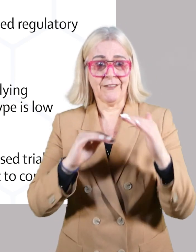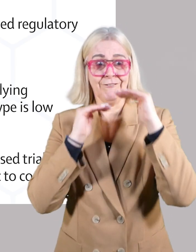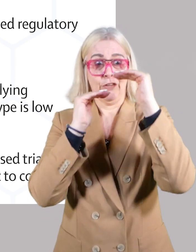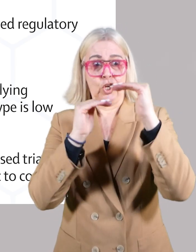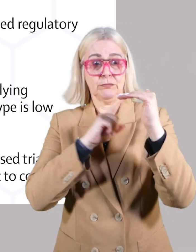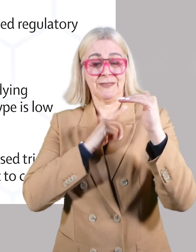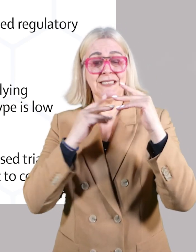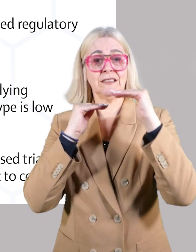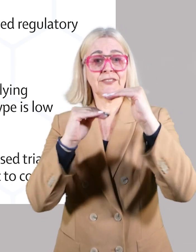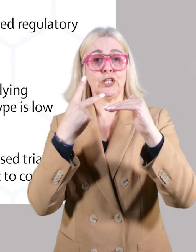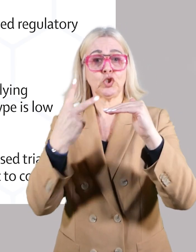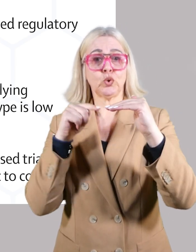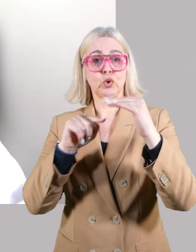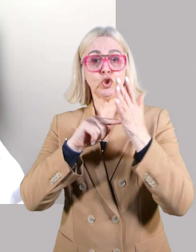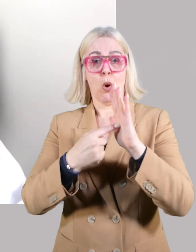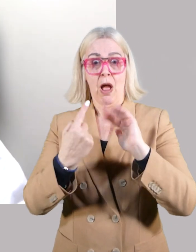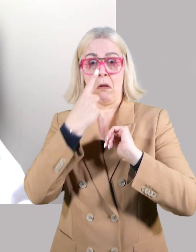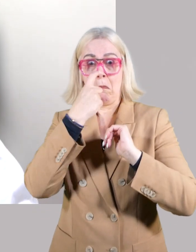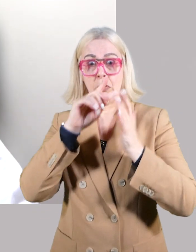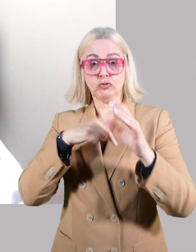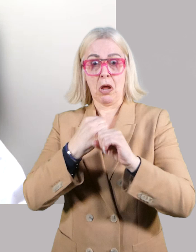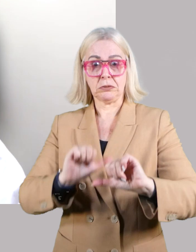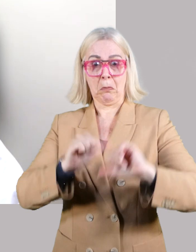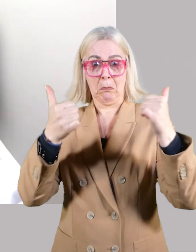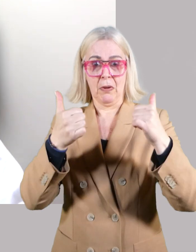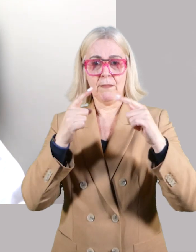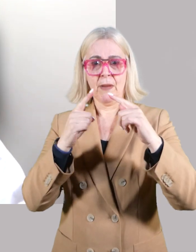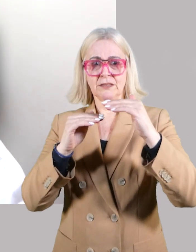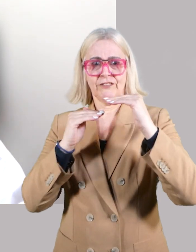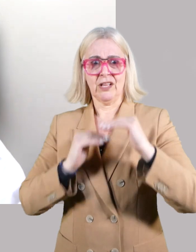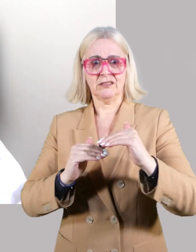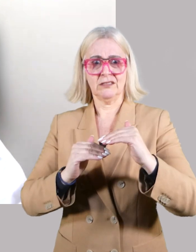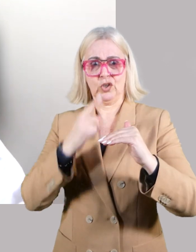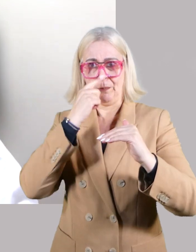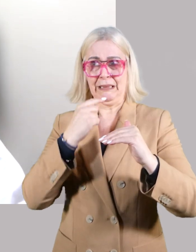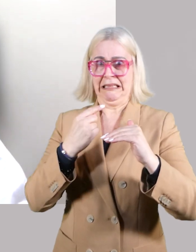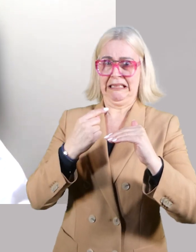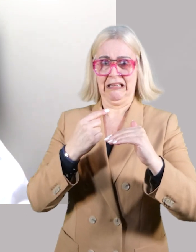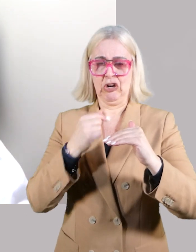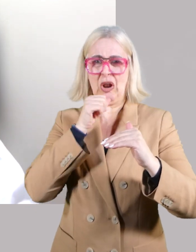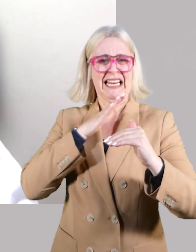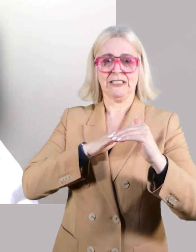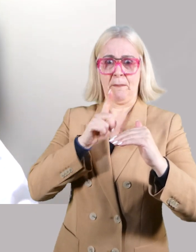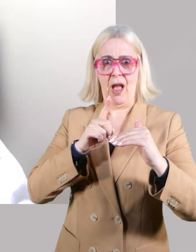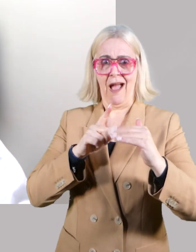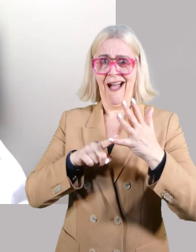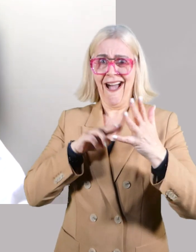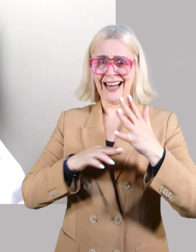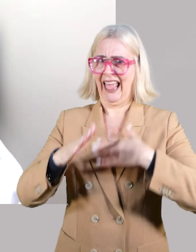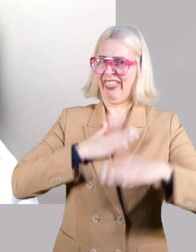be difficult to conduct. First, because if phase 2 data indicate marked efficacy of a drug, phase 3 trials could be